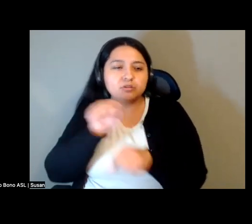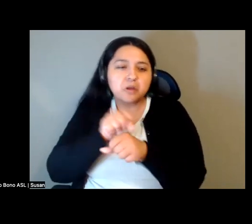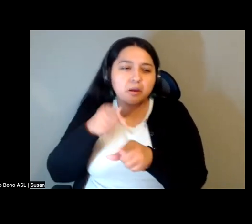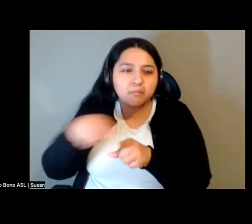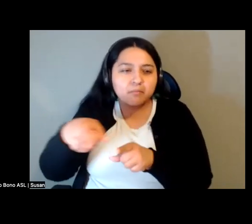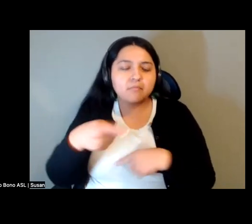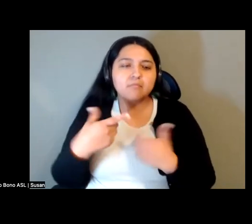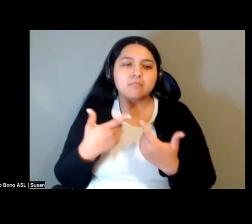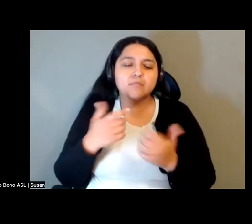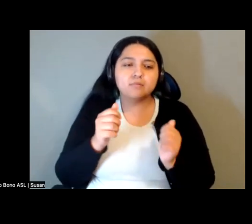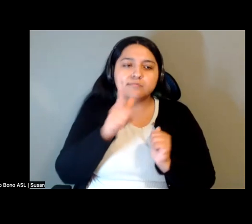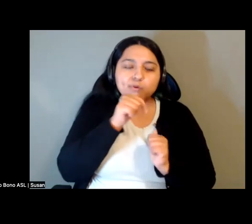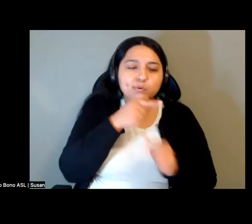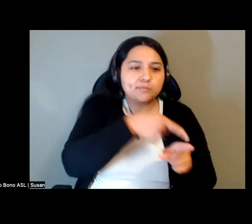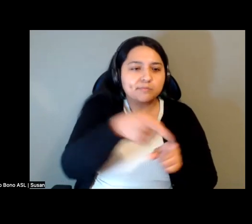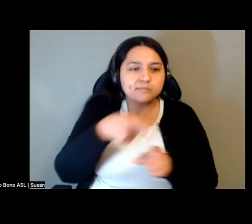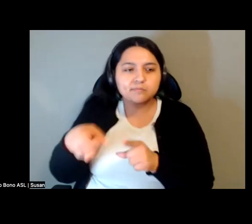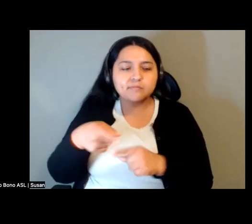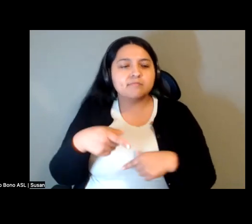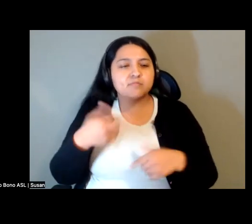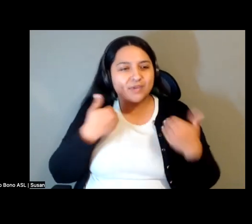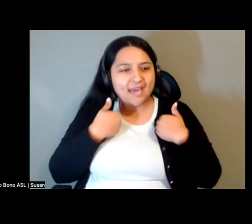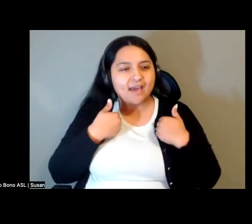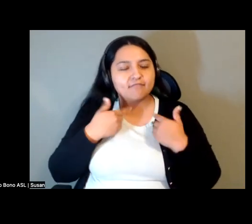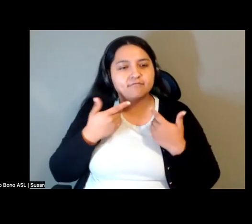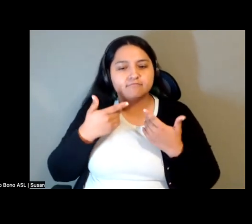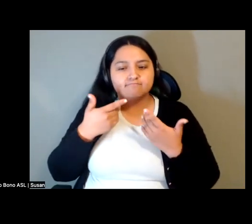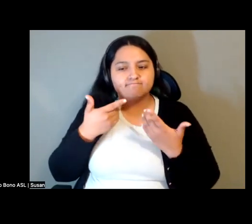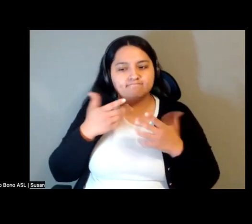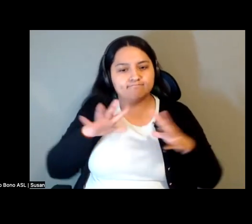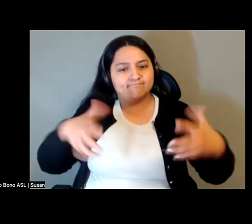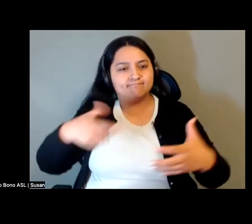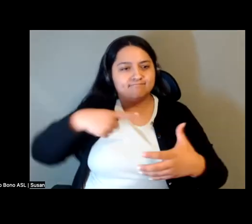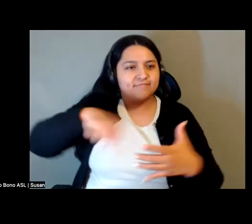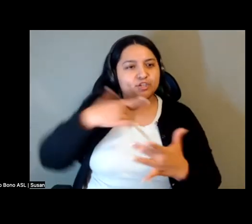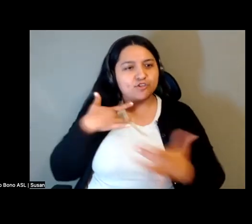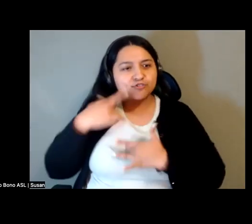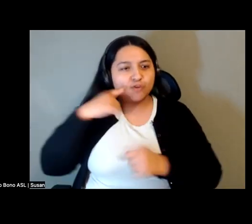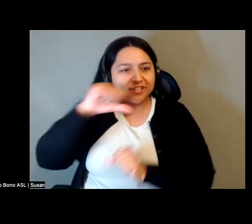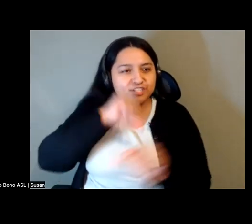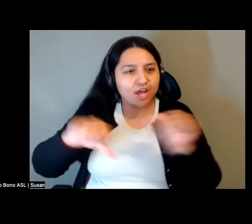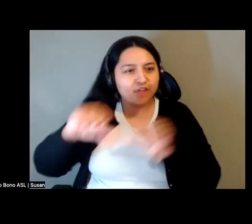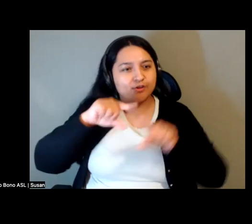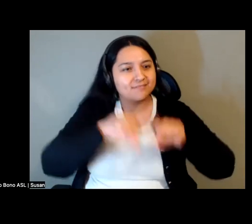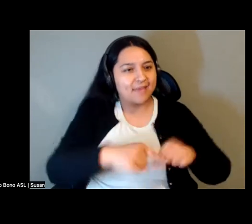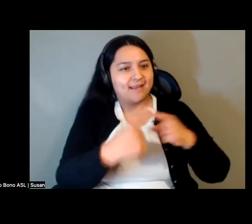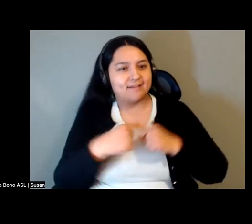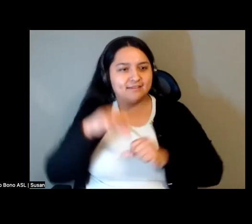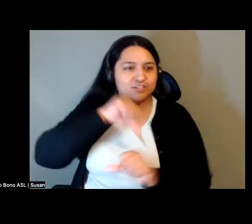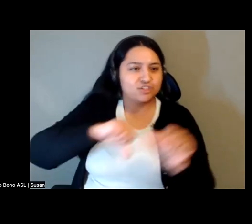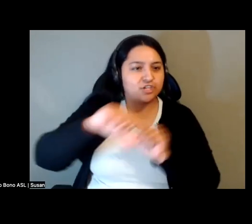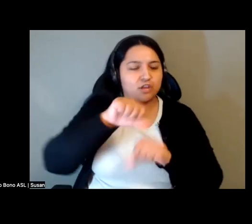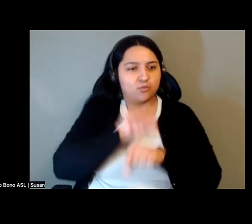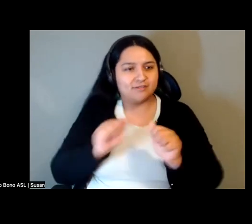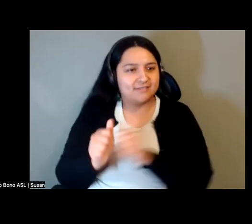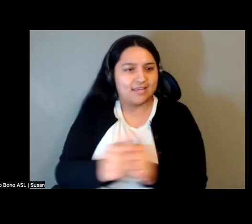is an ethos of mutual concern and interdependence. As a uniquely urban phenomenon by